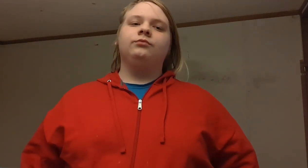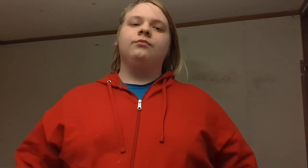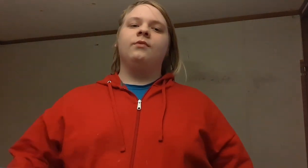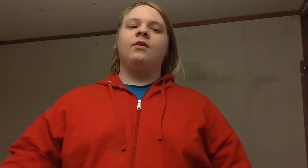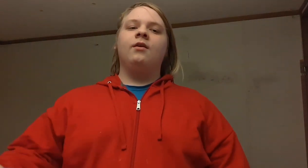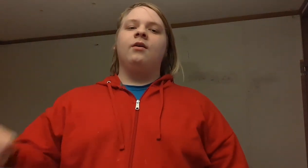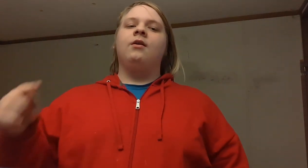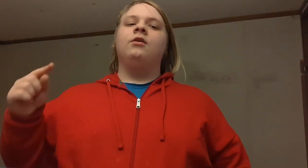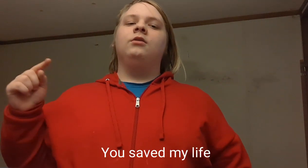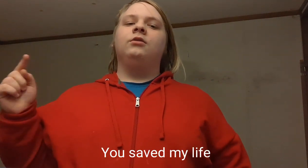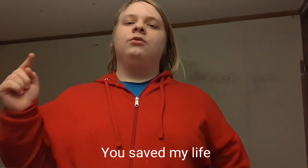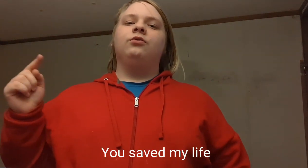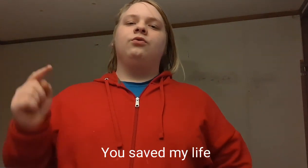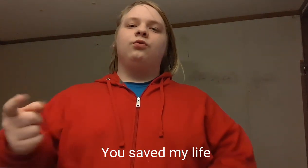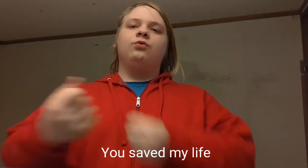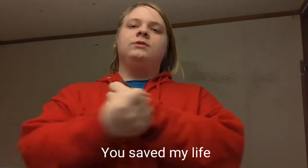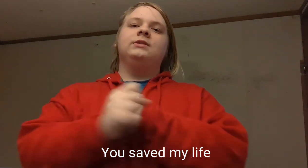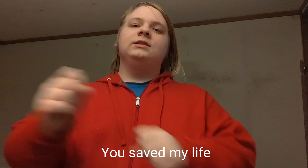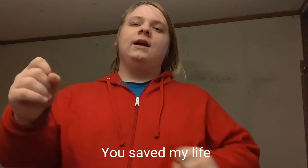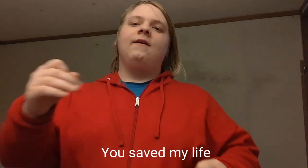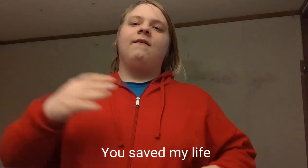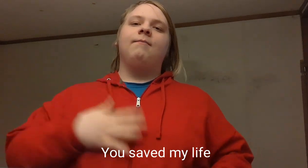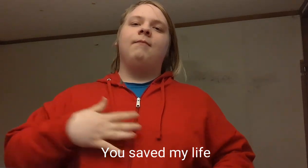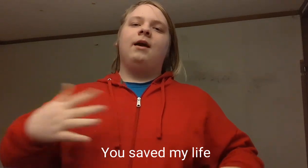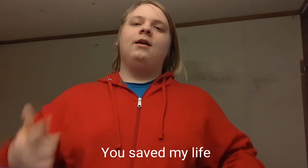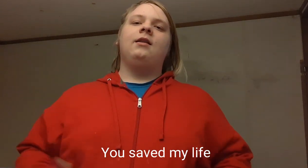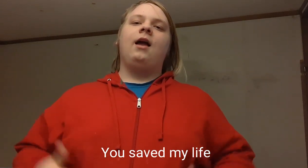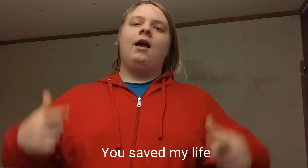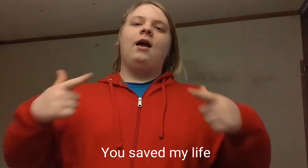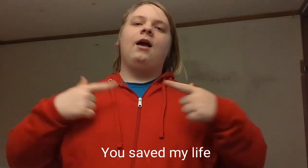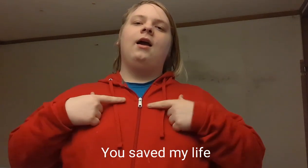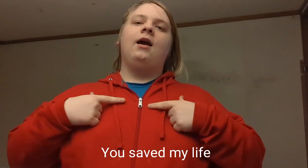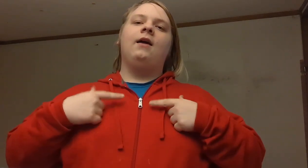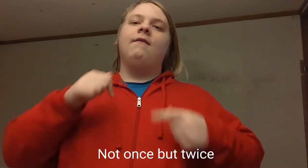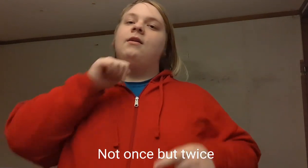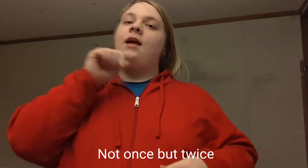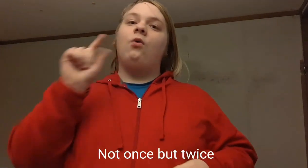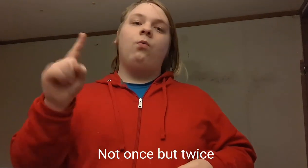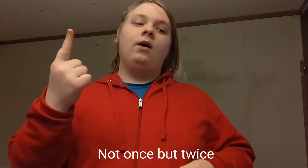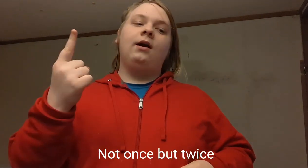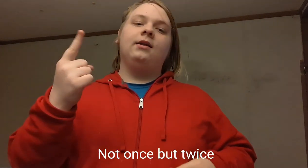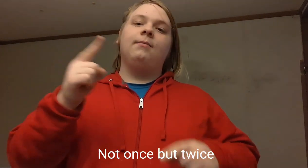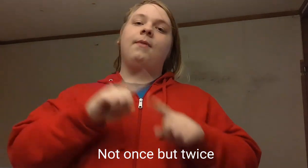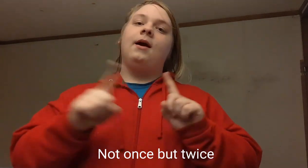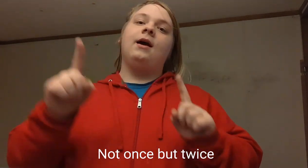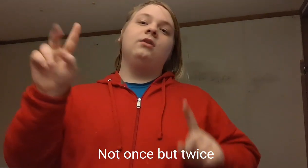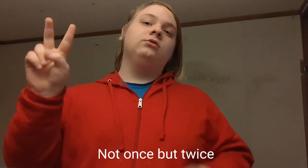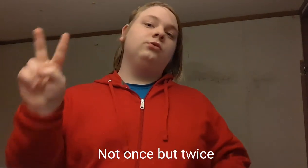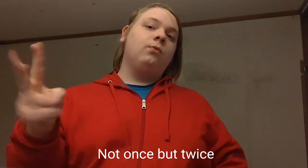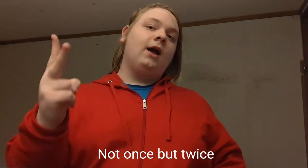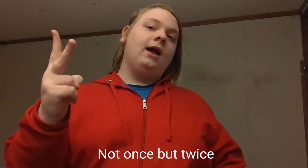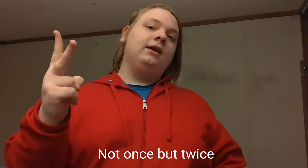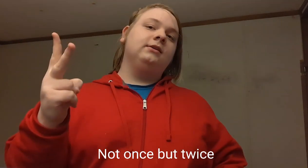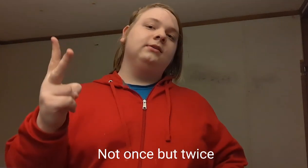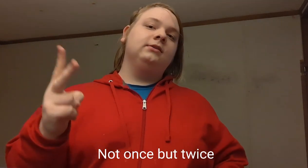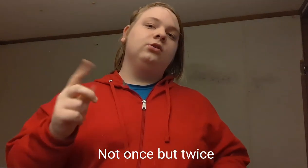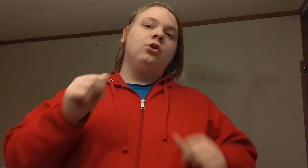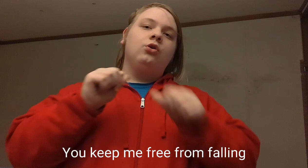You saved my life, not once but twice You keep